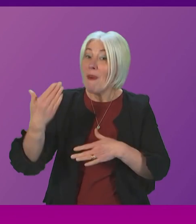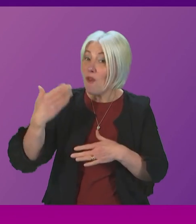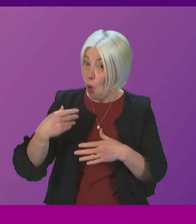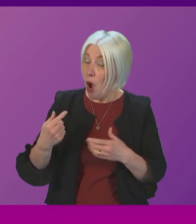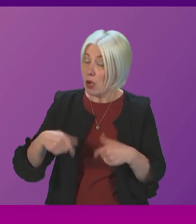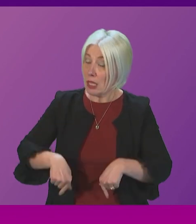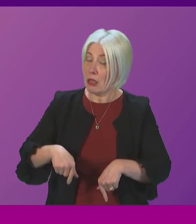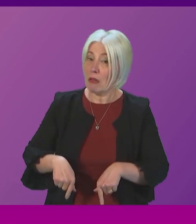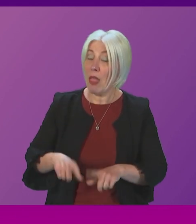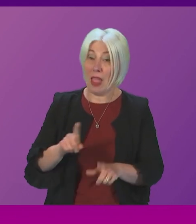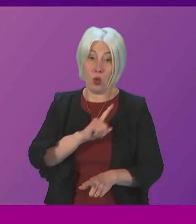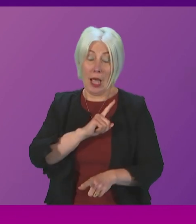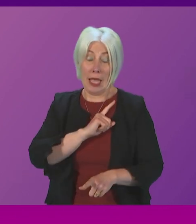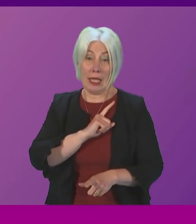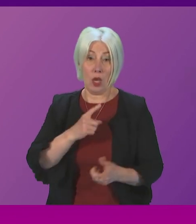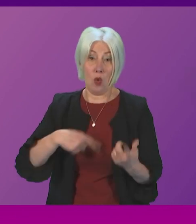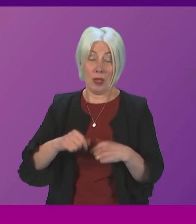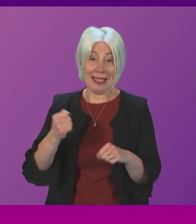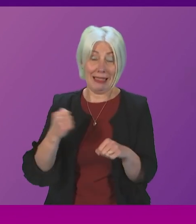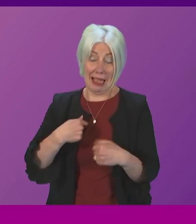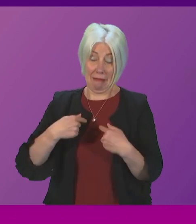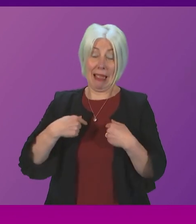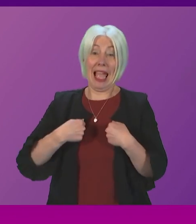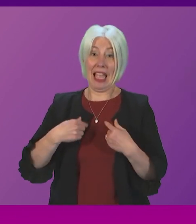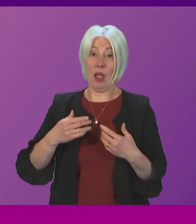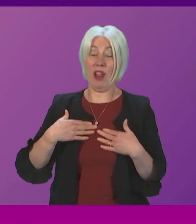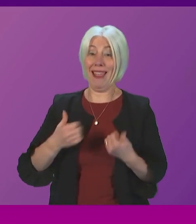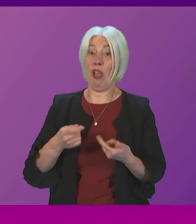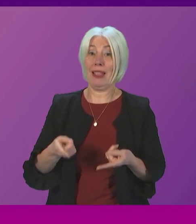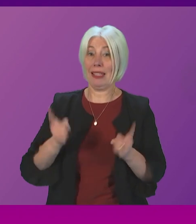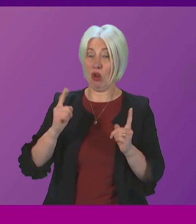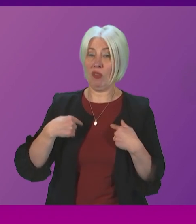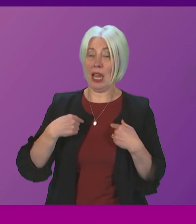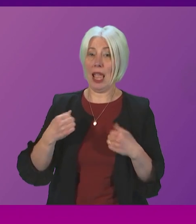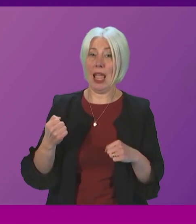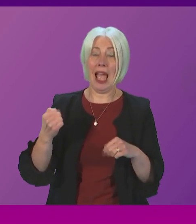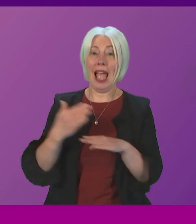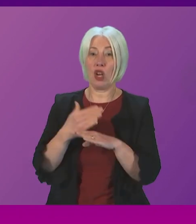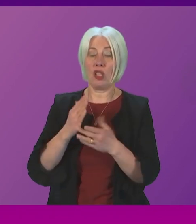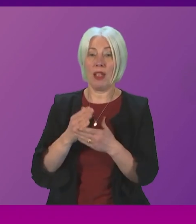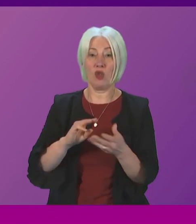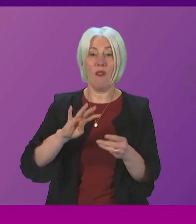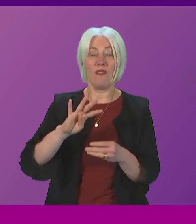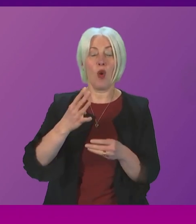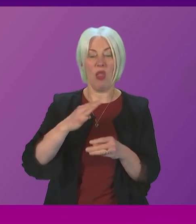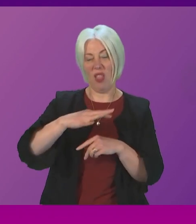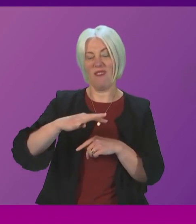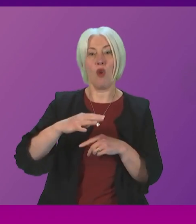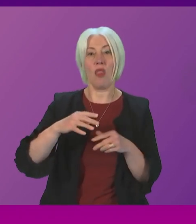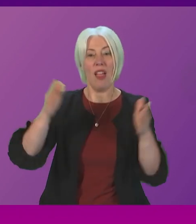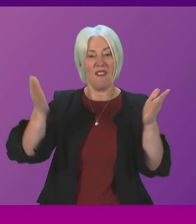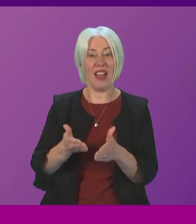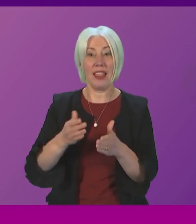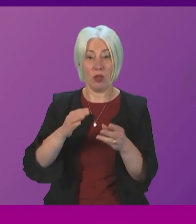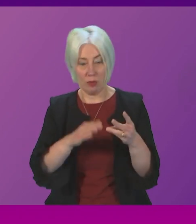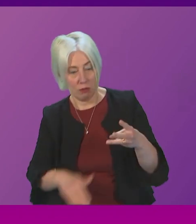with me and that is one of the reasons of course we took the action I took the action when I was Health Secretary to escalate Forth Valley to the second highest level of